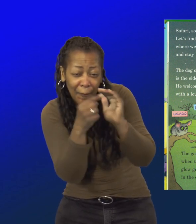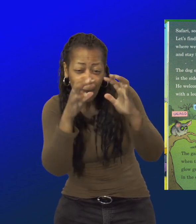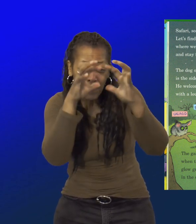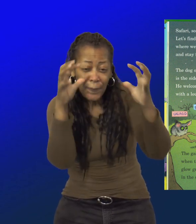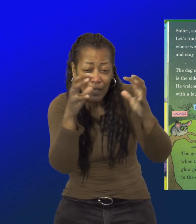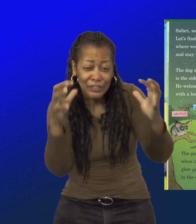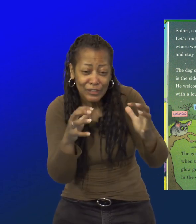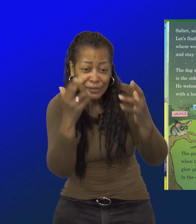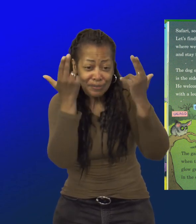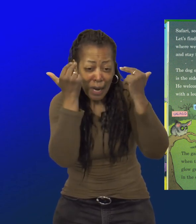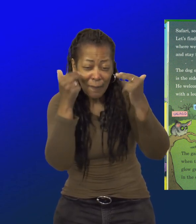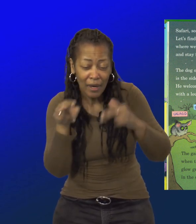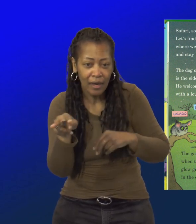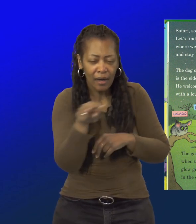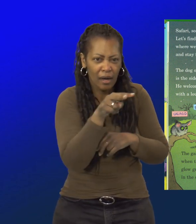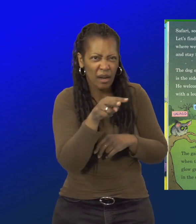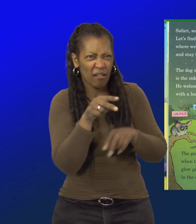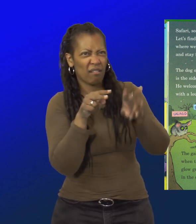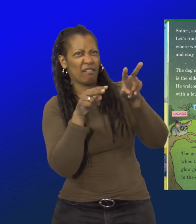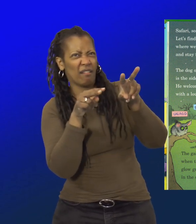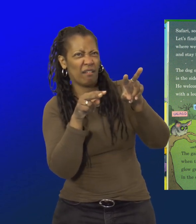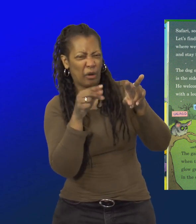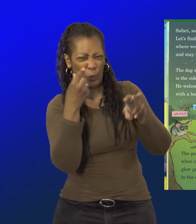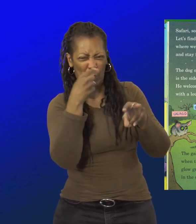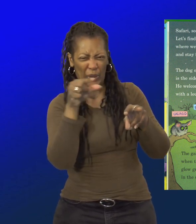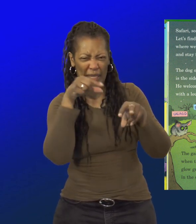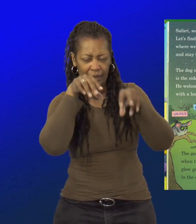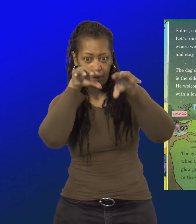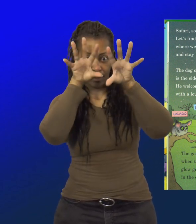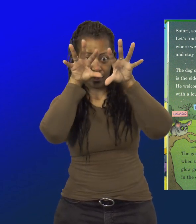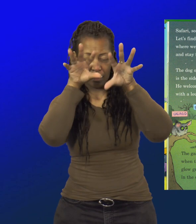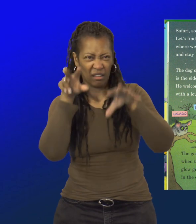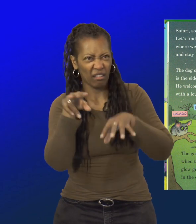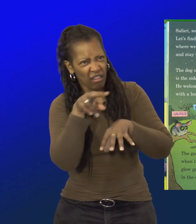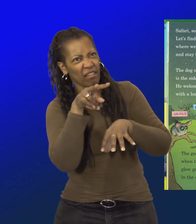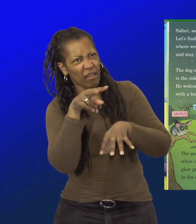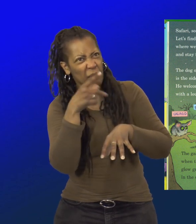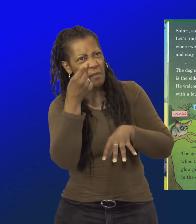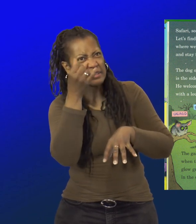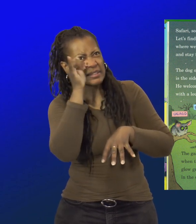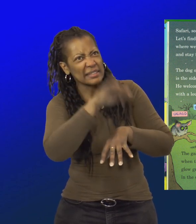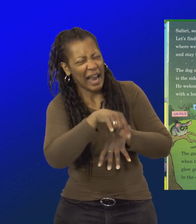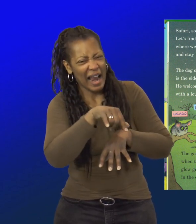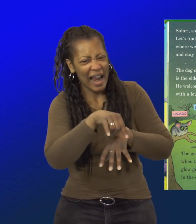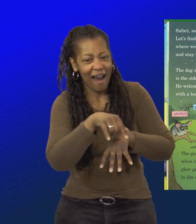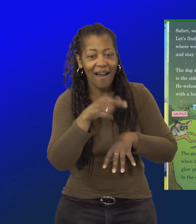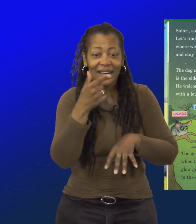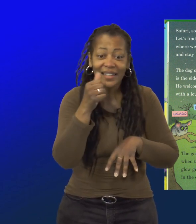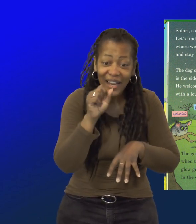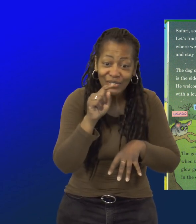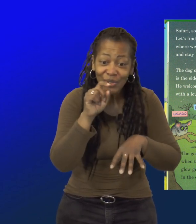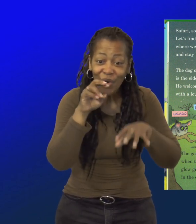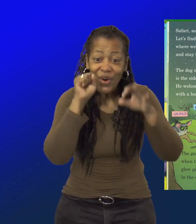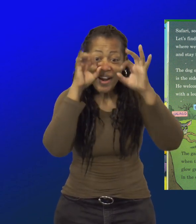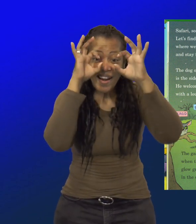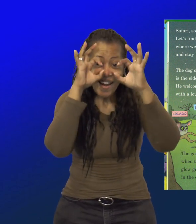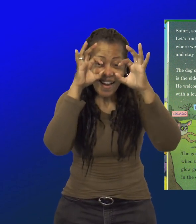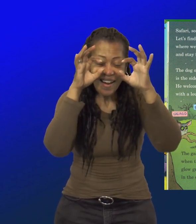The galago's eyes, when they catch the light, glow green like a cat's in the dark of the